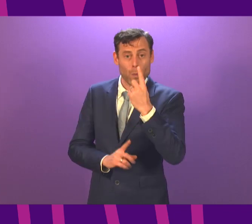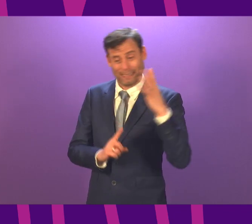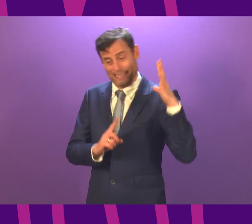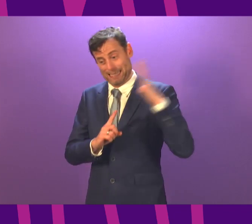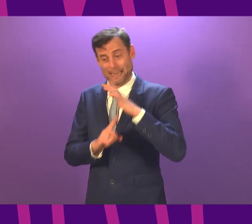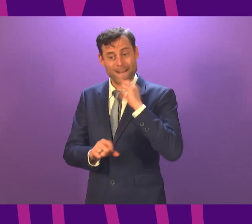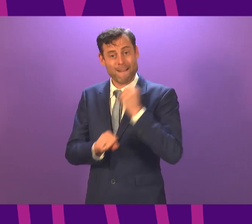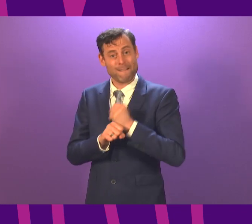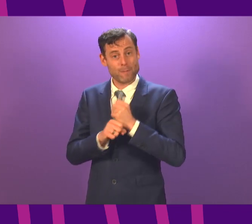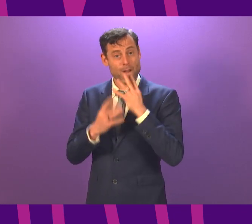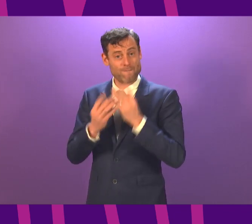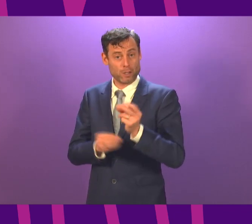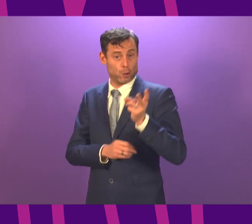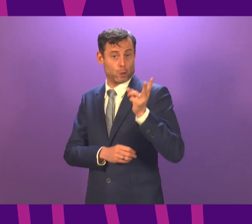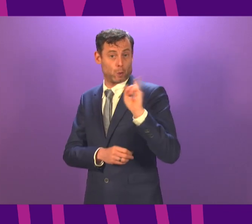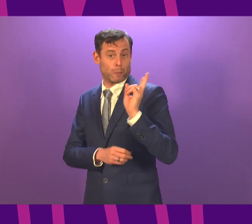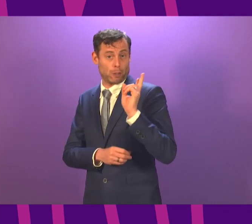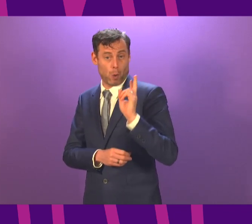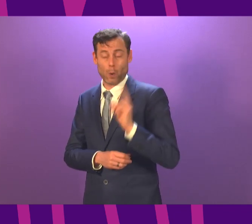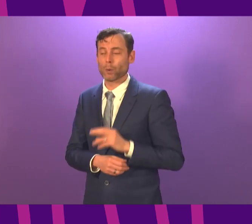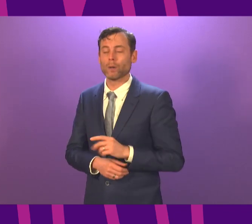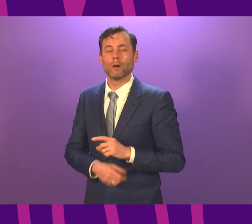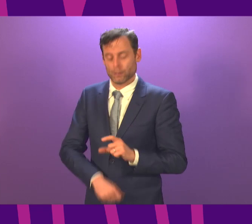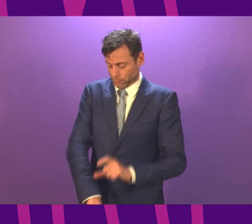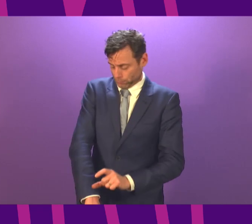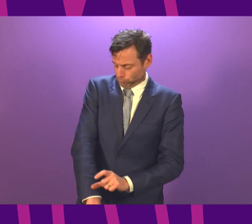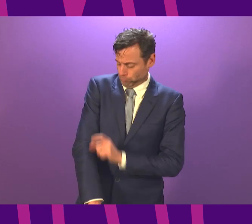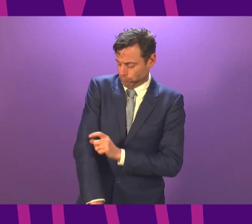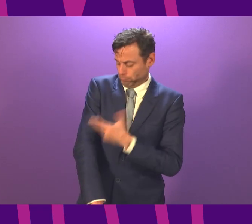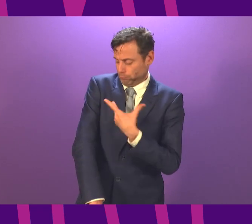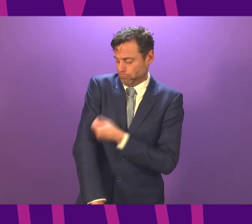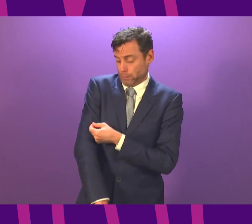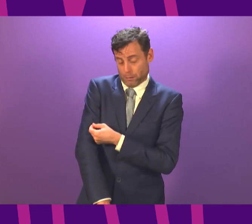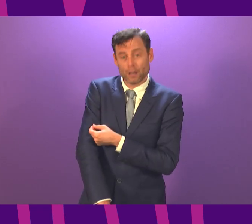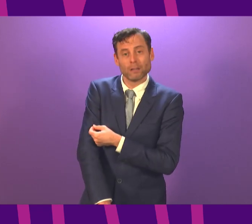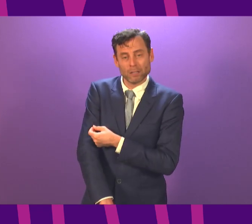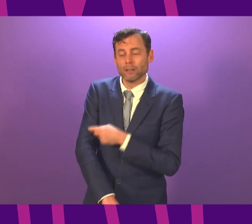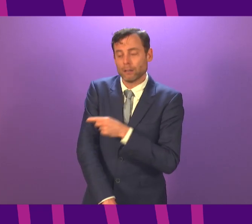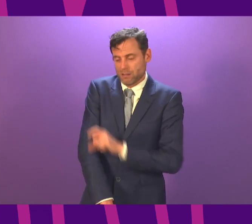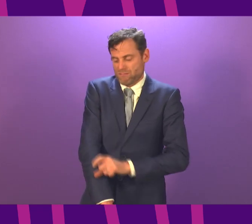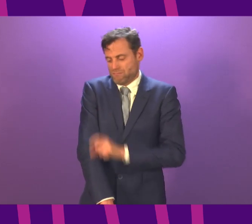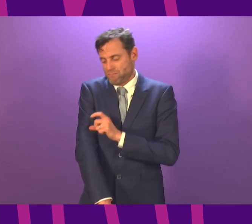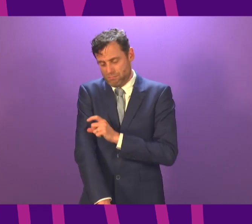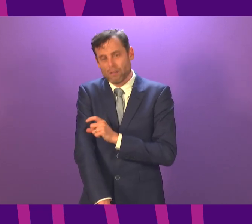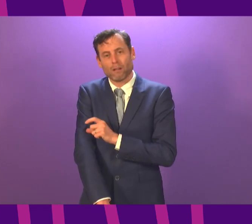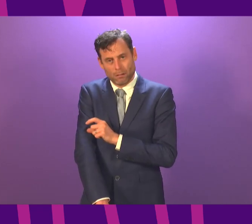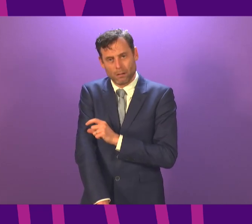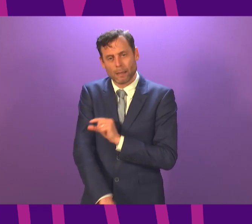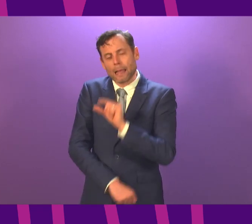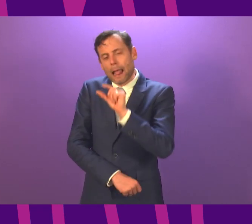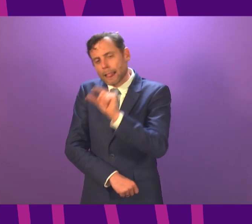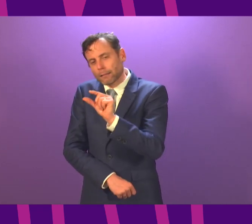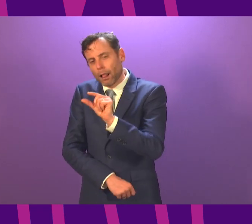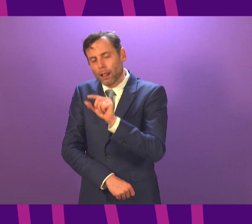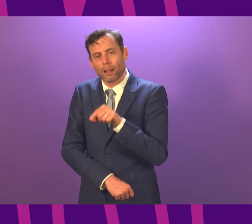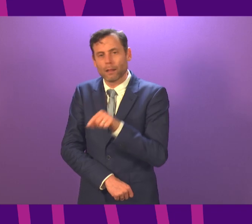weeks ago said in response to a question about immunity from the first dose, I quote, they get a little bit but